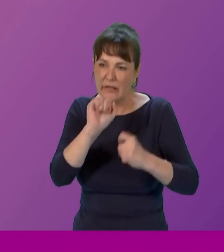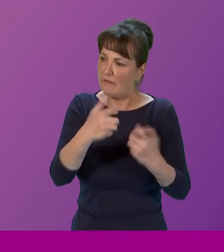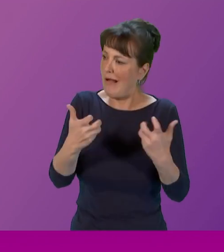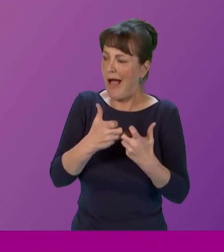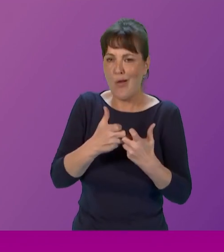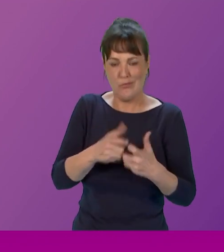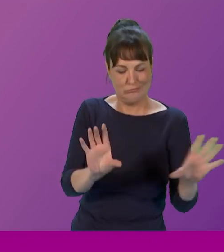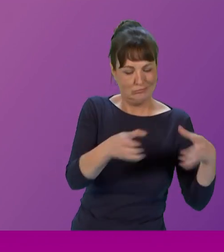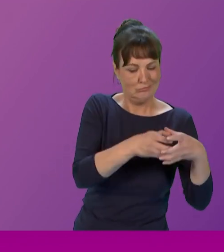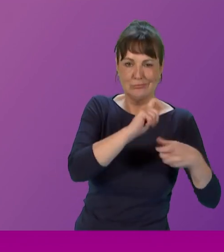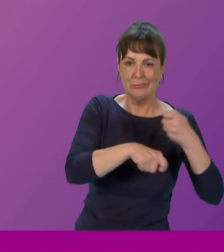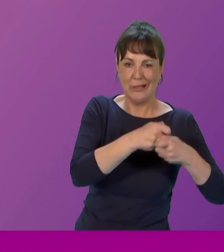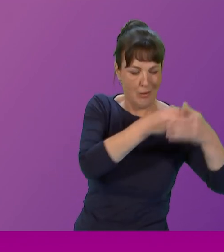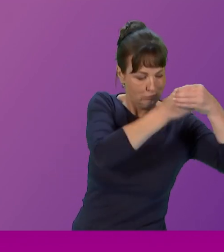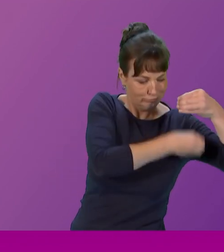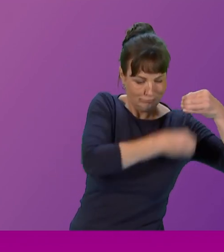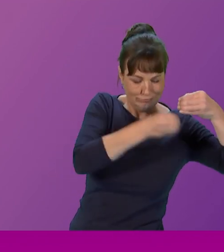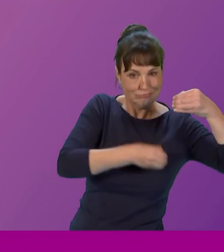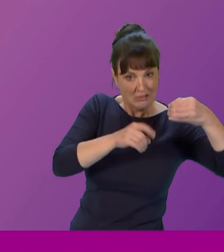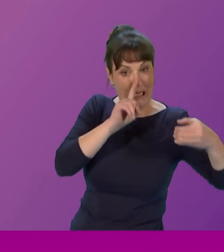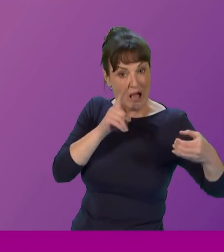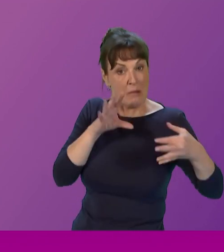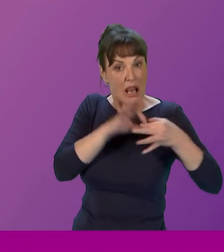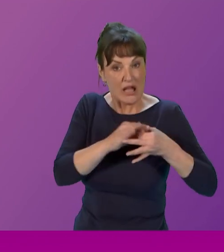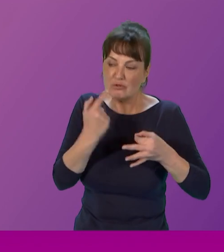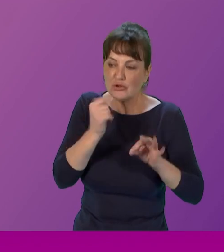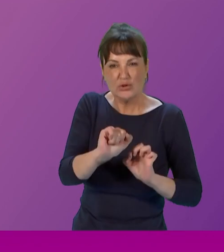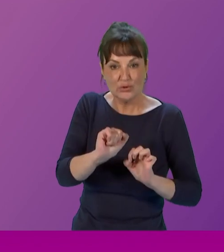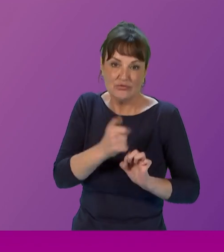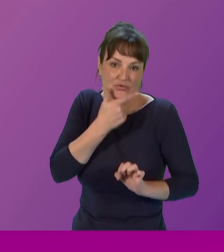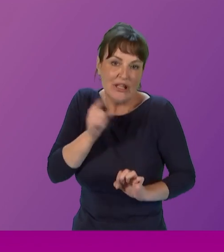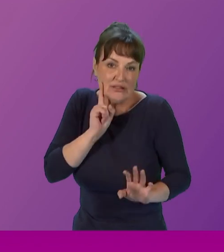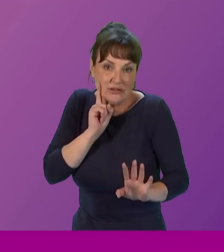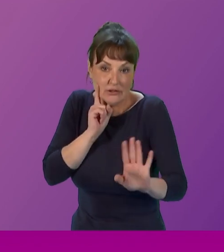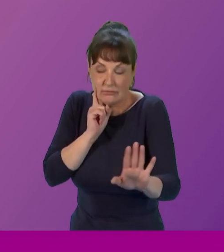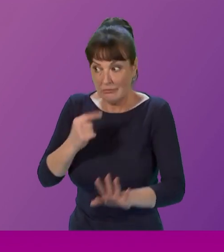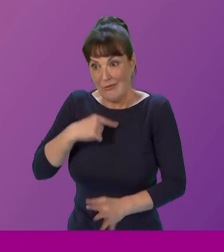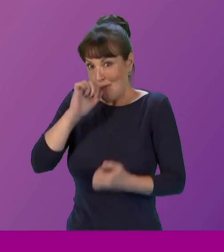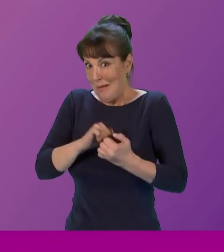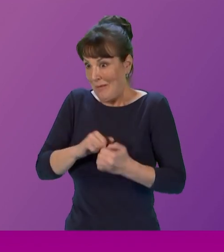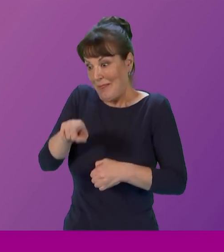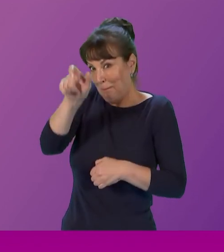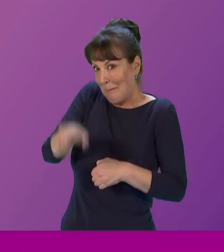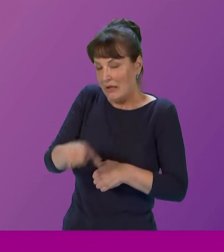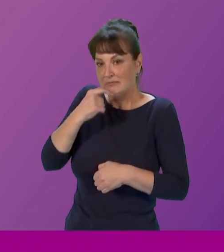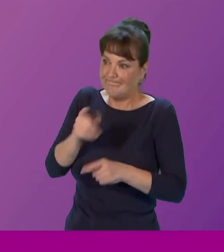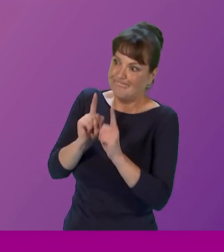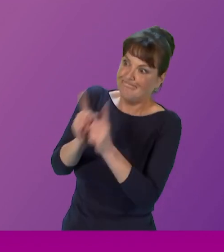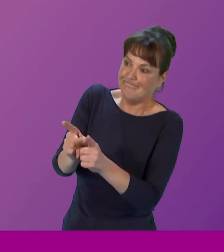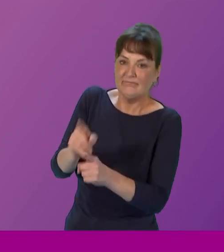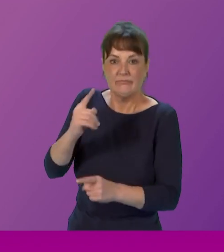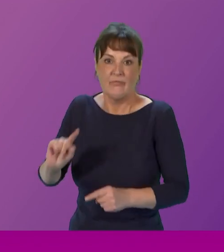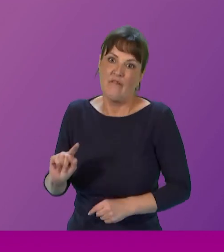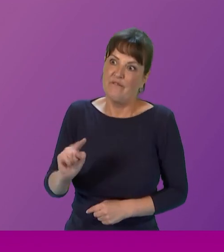writings on caste and gender widely regarded as the first woman teacher in india as well as the founder of india's